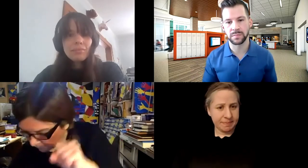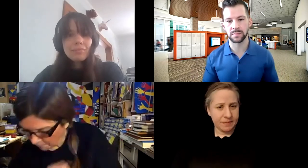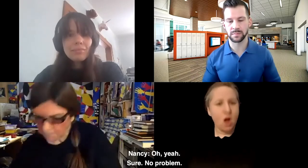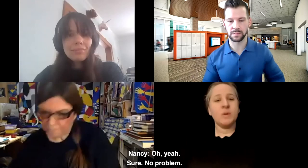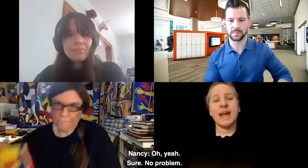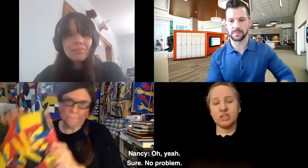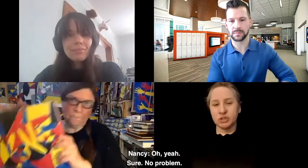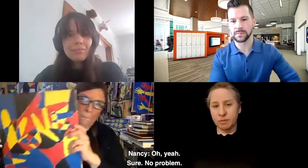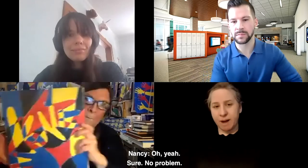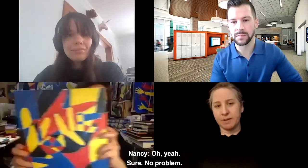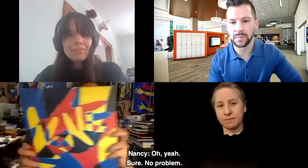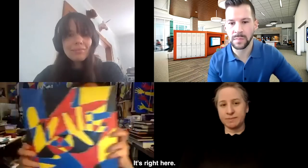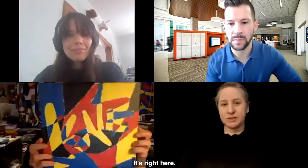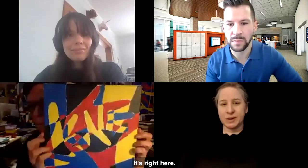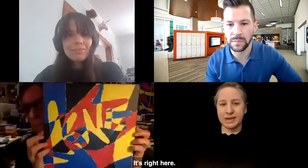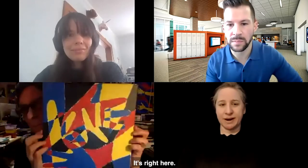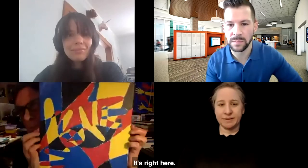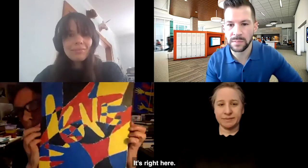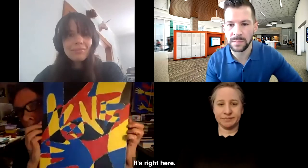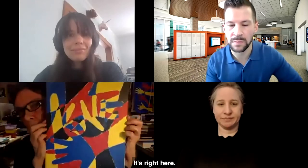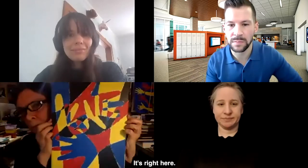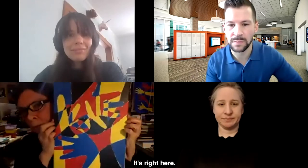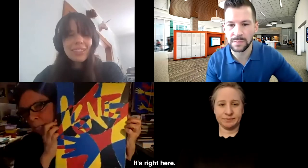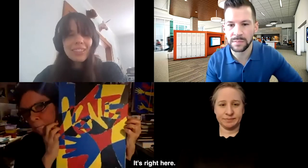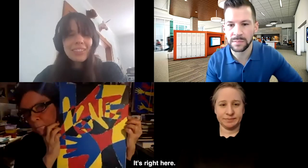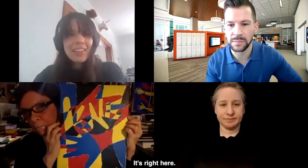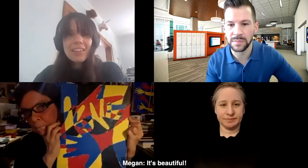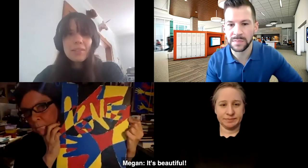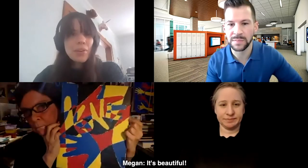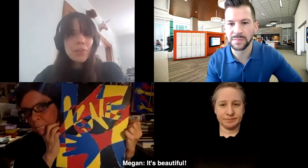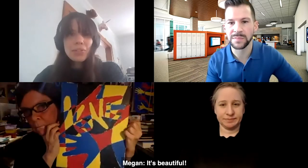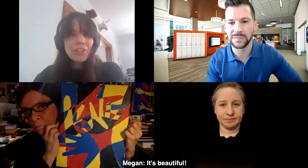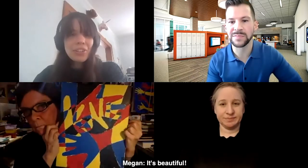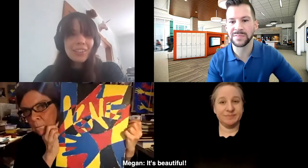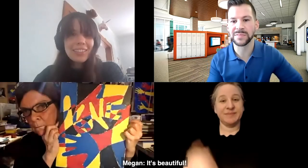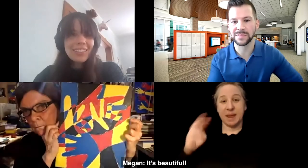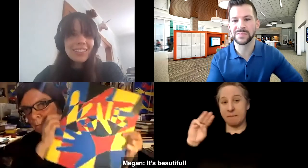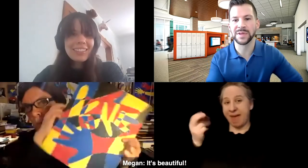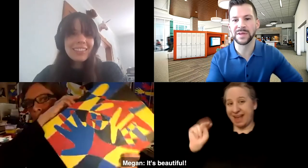Nancy grabs the painting. problem. It's right here. Megan speaking.